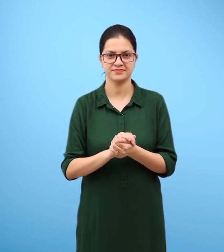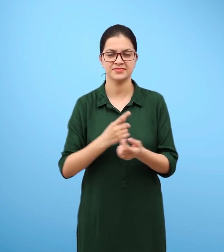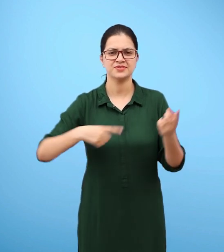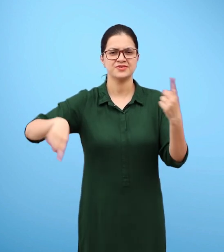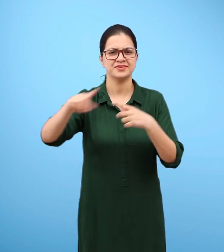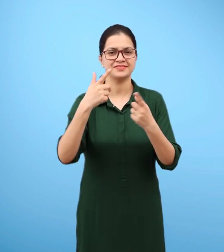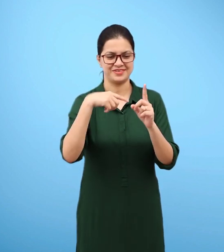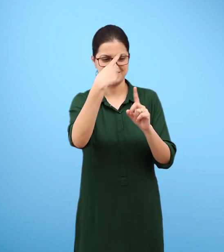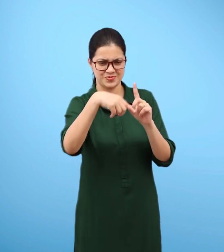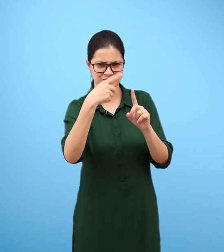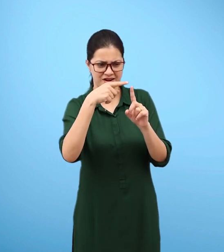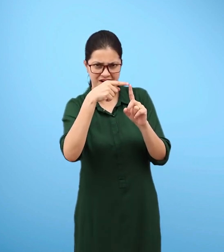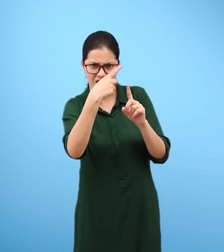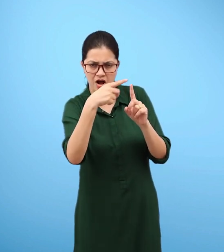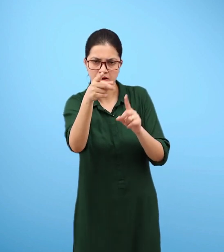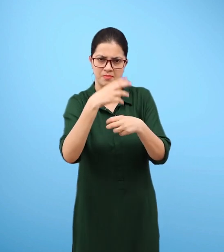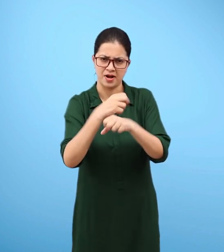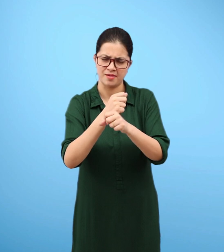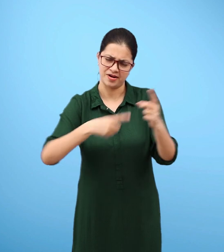Let us make a firki of our own